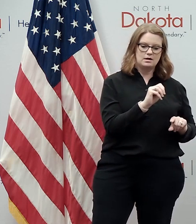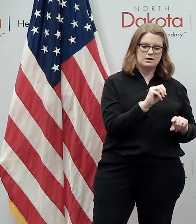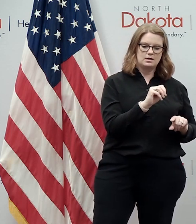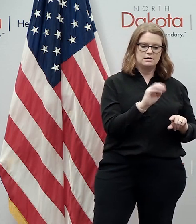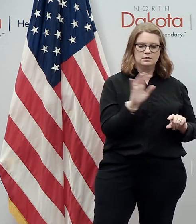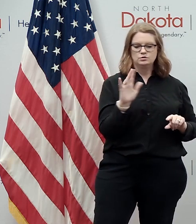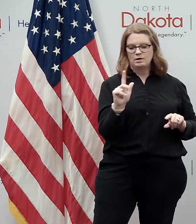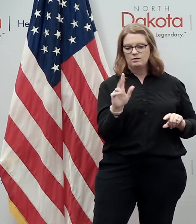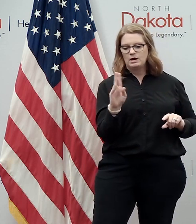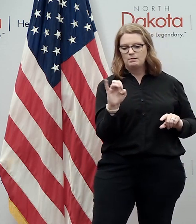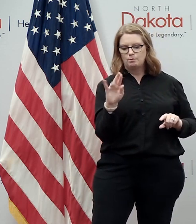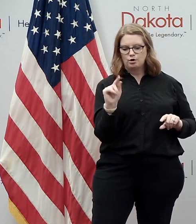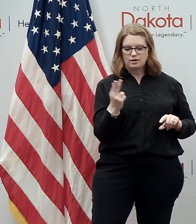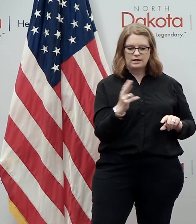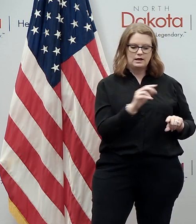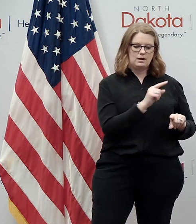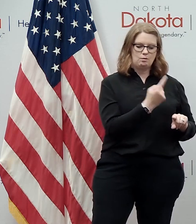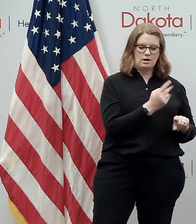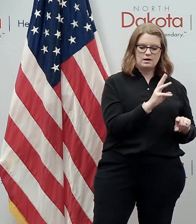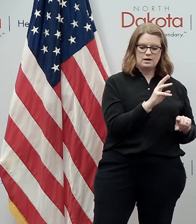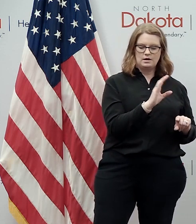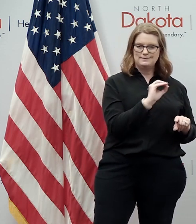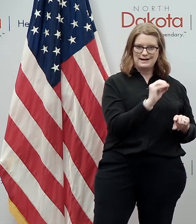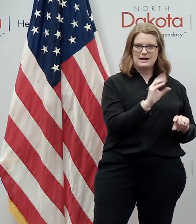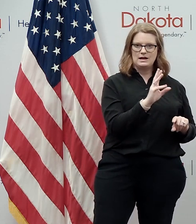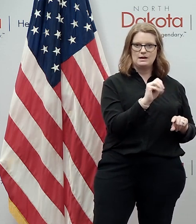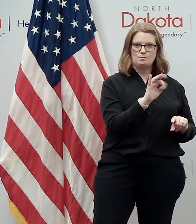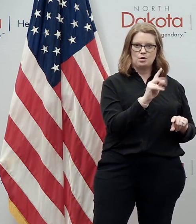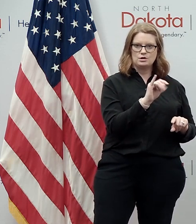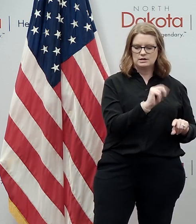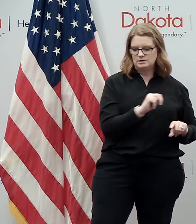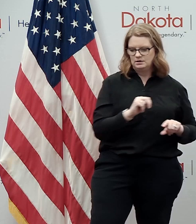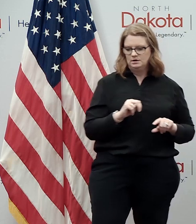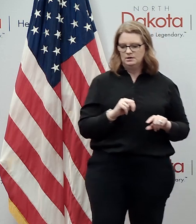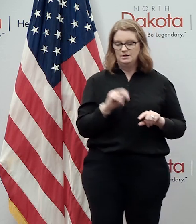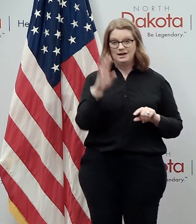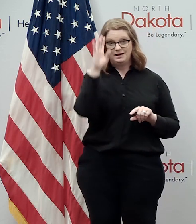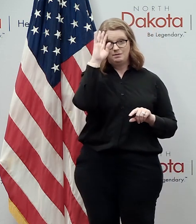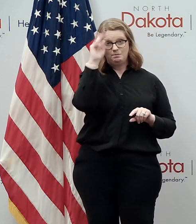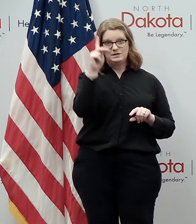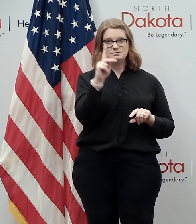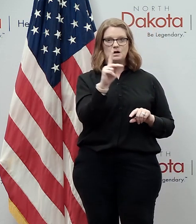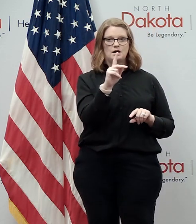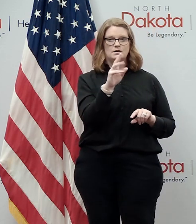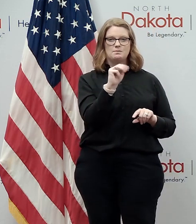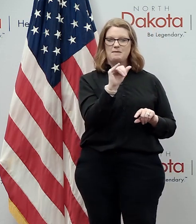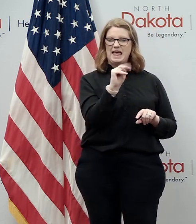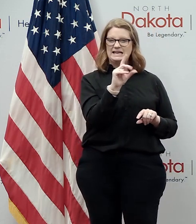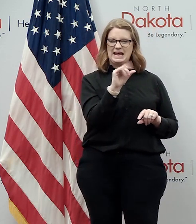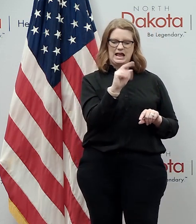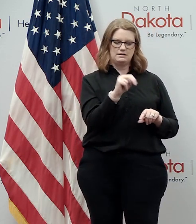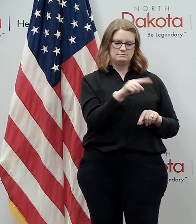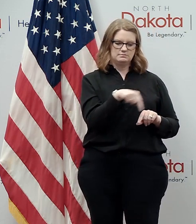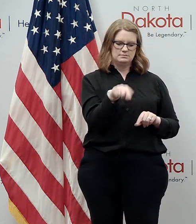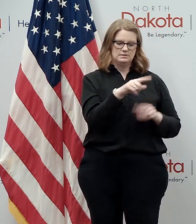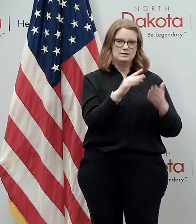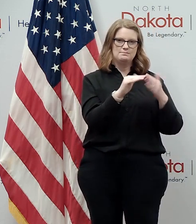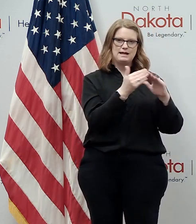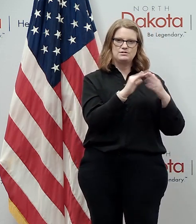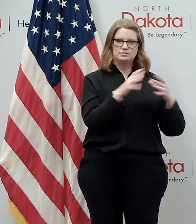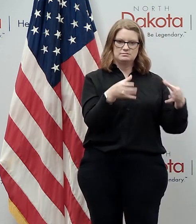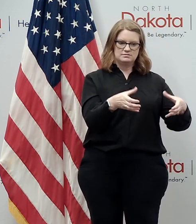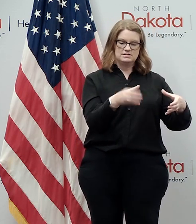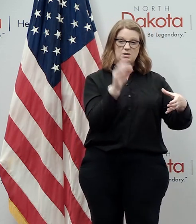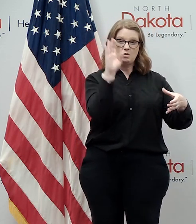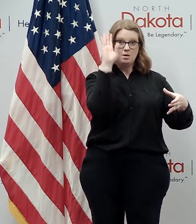burley and we're and we've got a mandan bismarck uh potential metro area i think we have to kind of treat that like fargo